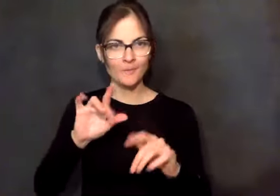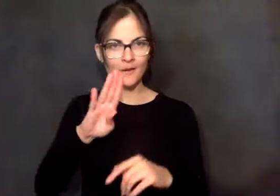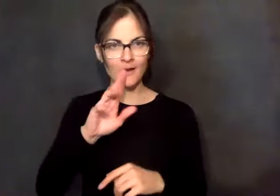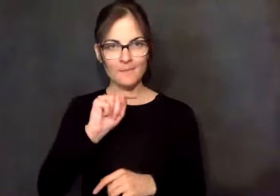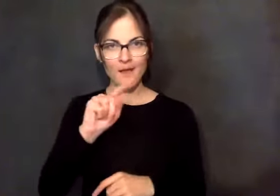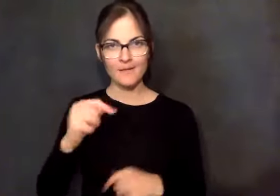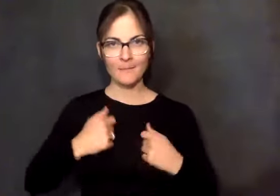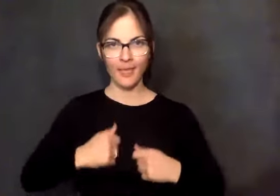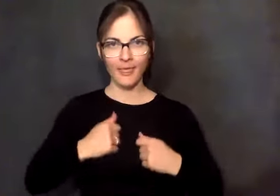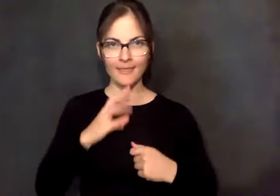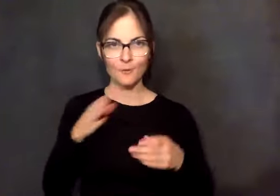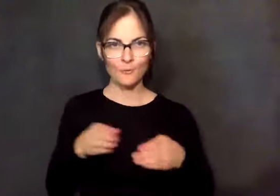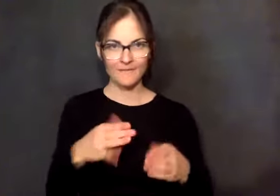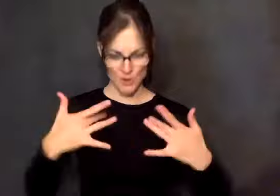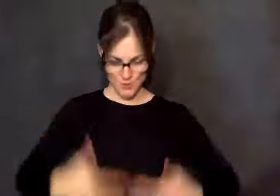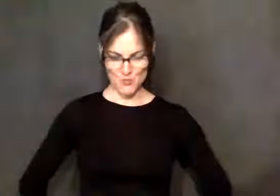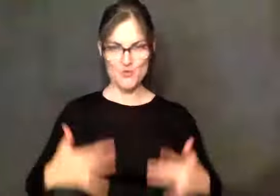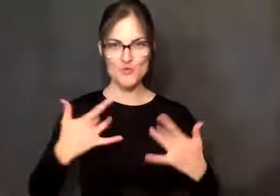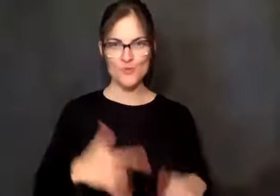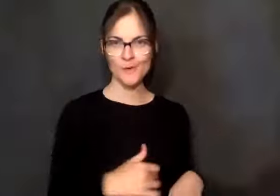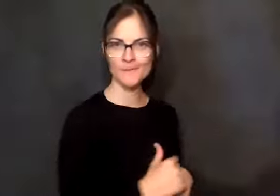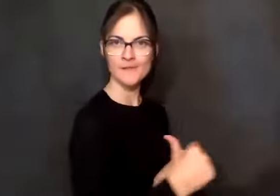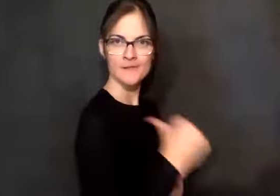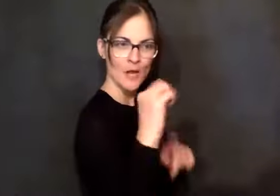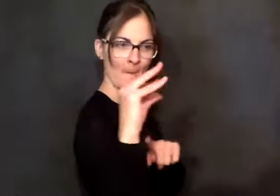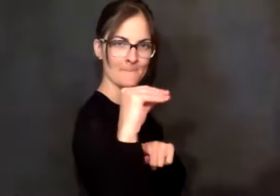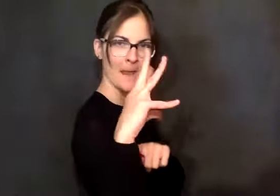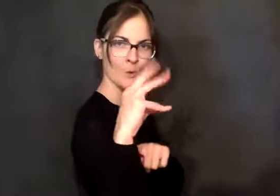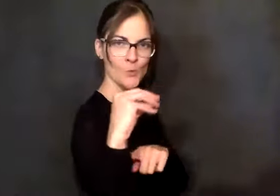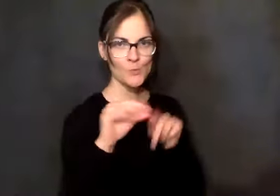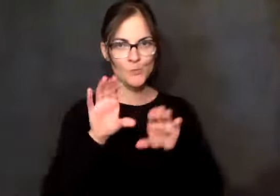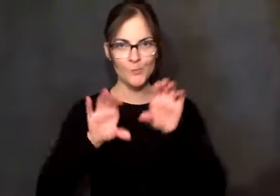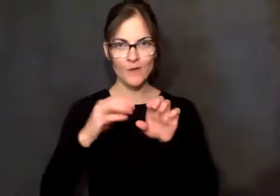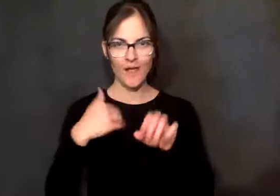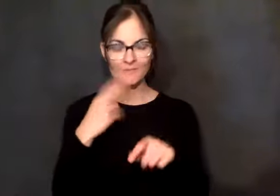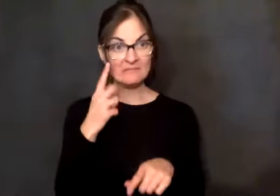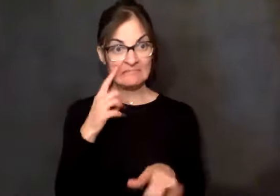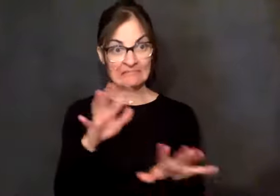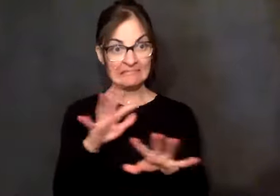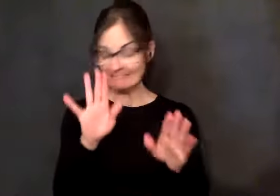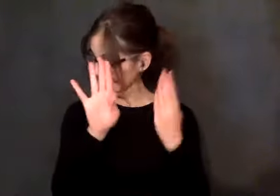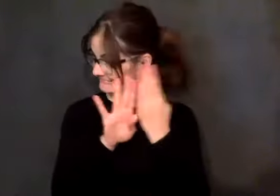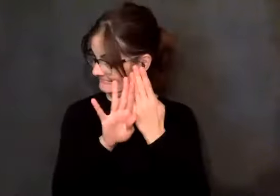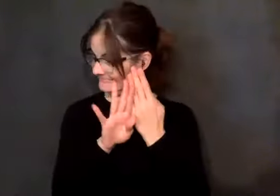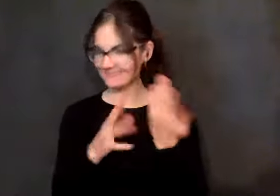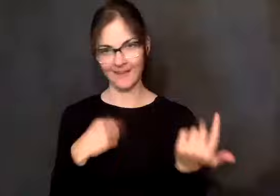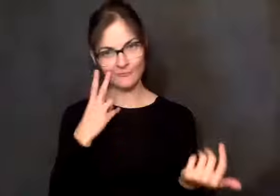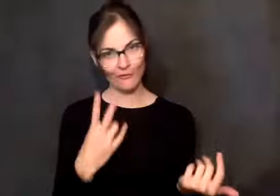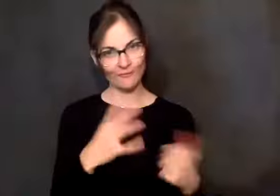Because his daddy got him a real good butt shot taking a bath out in the river. But anyway, I mean, it's hilarious,